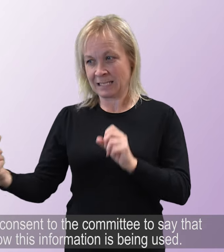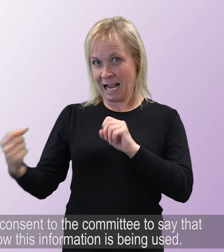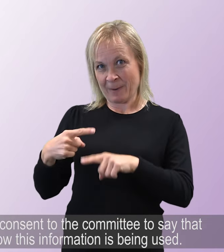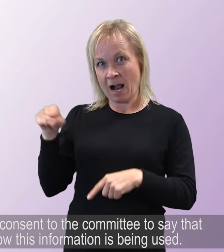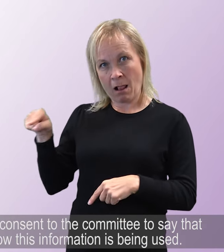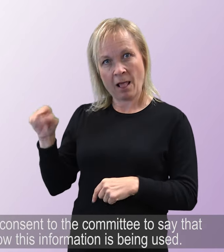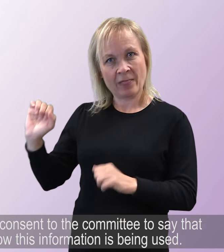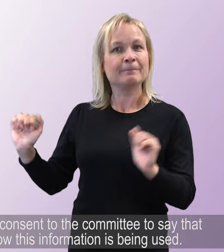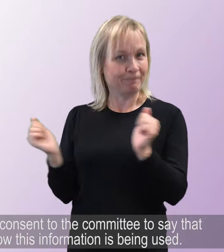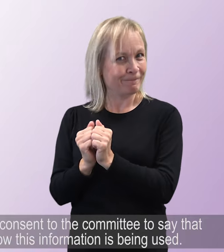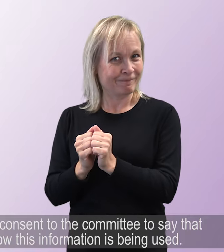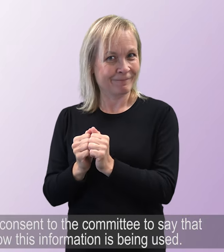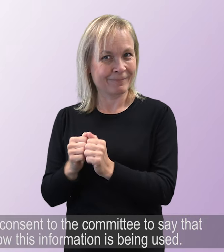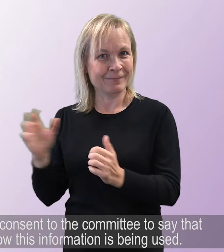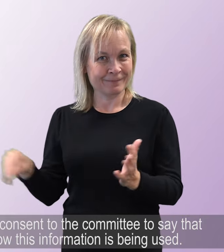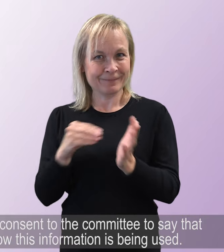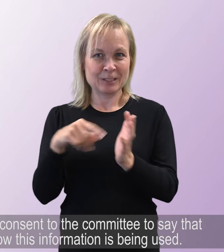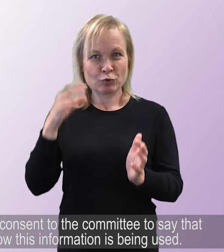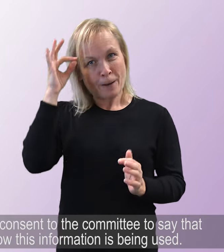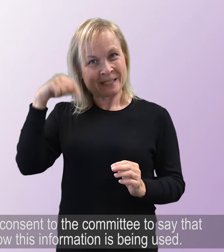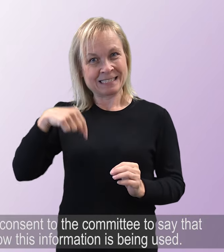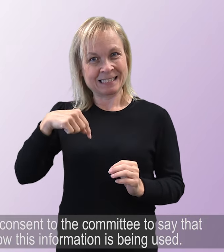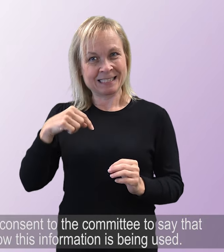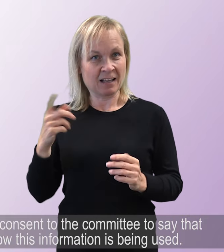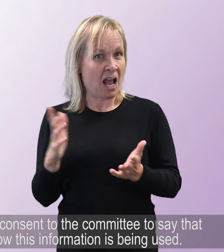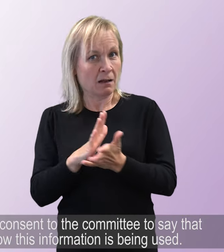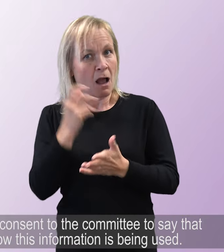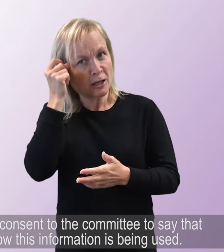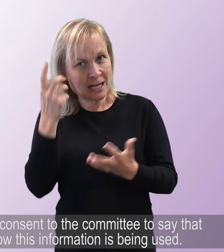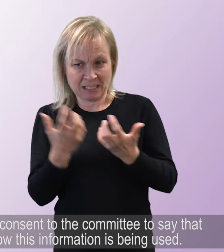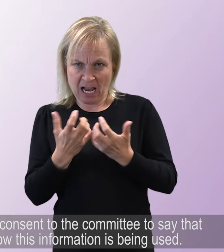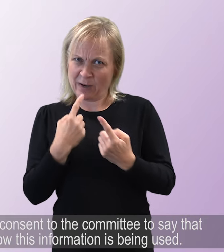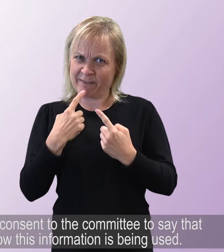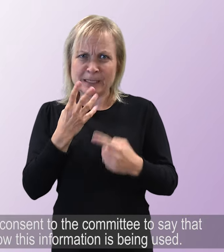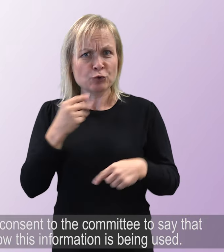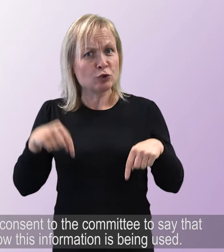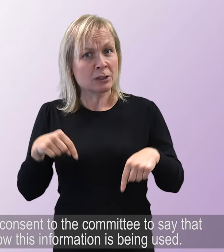They must email their consent to the committee to say that they understand how this information is being used.